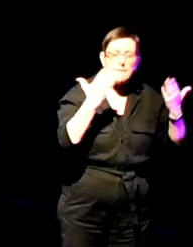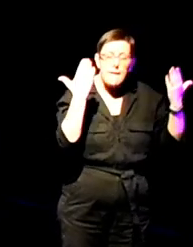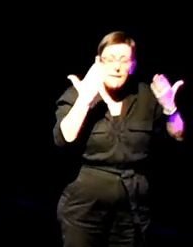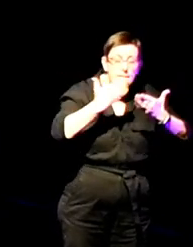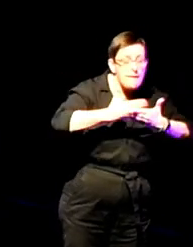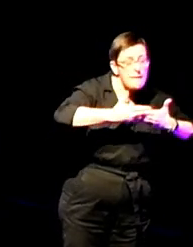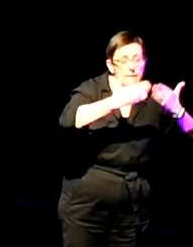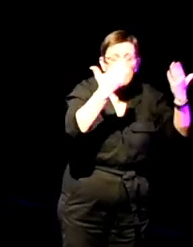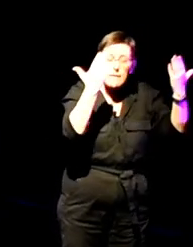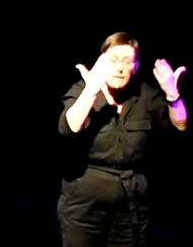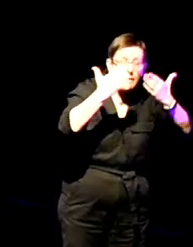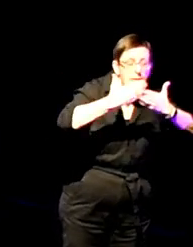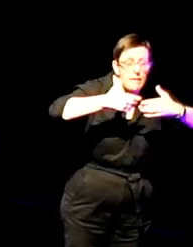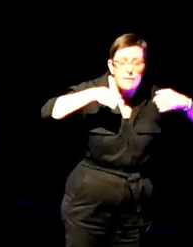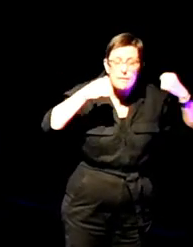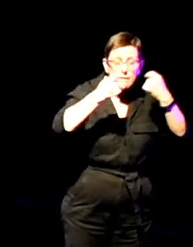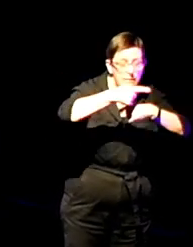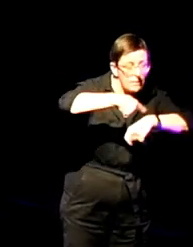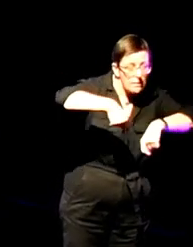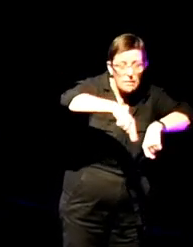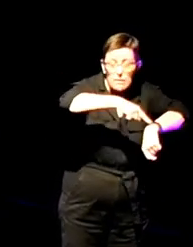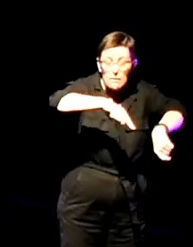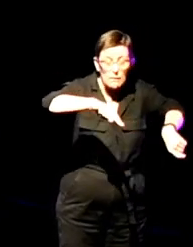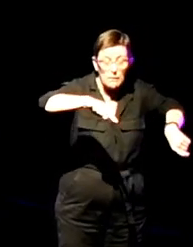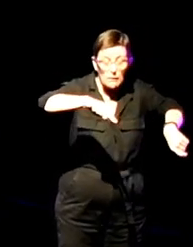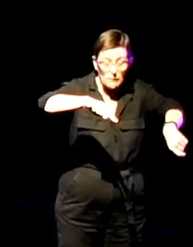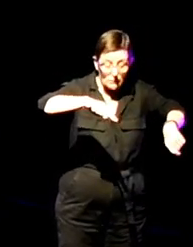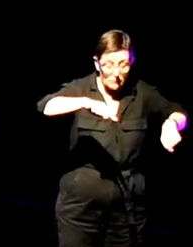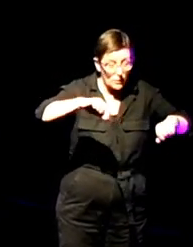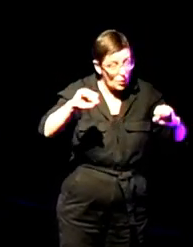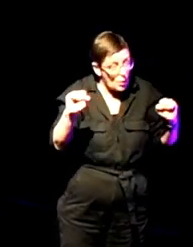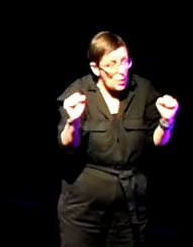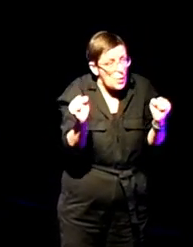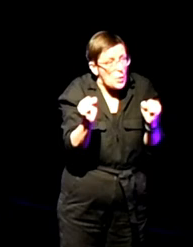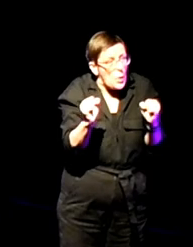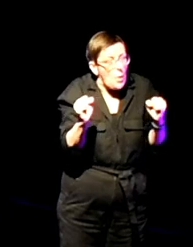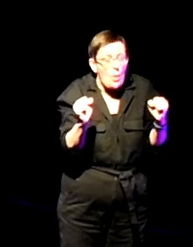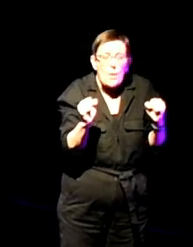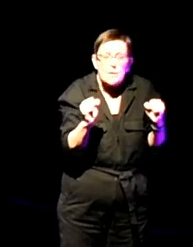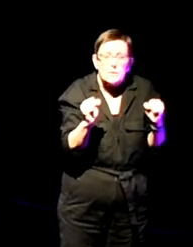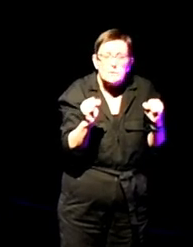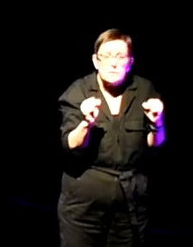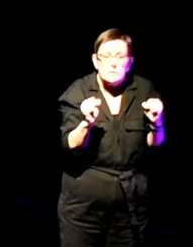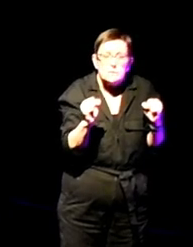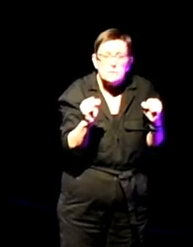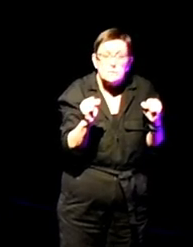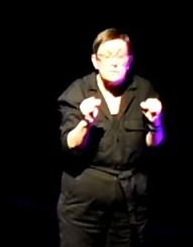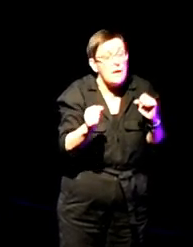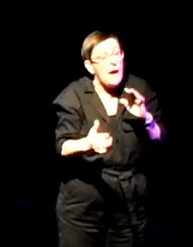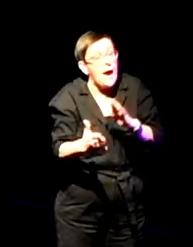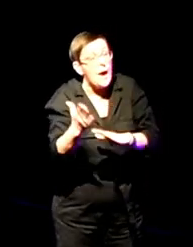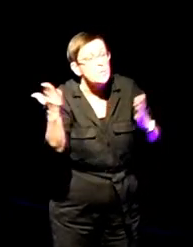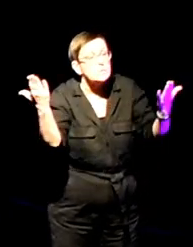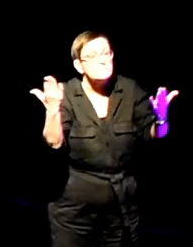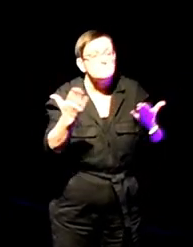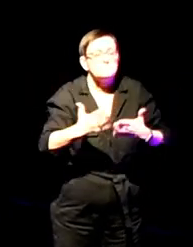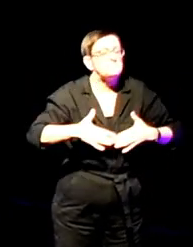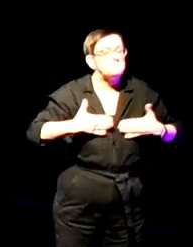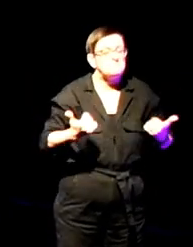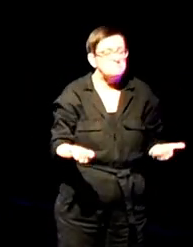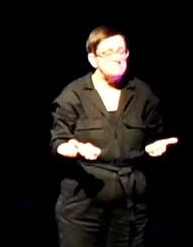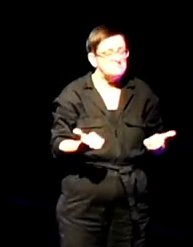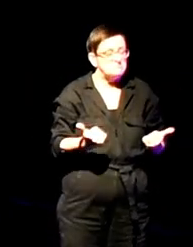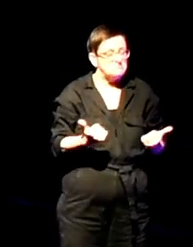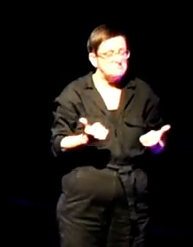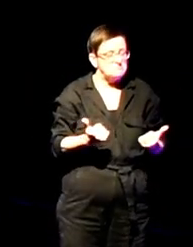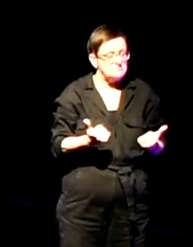Wincing from cold. They do not wish to be out after dark. And suddenly, my scalp